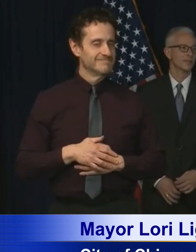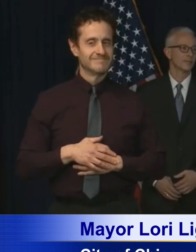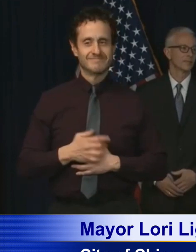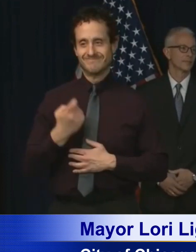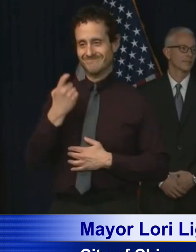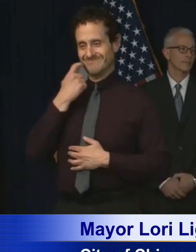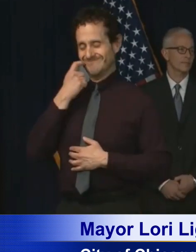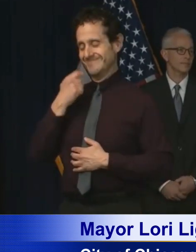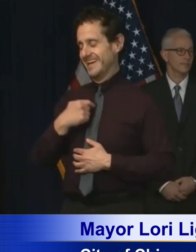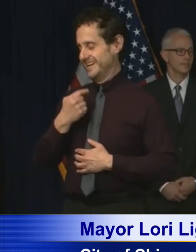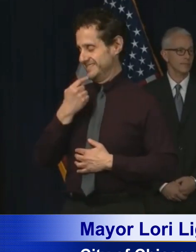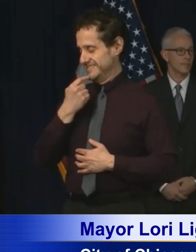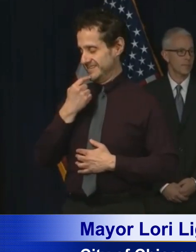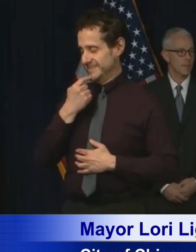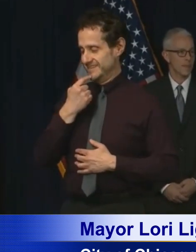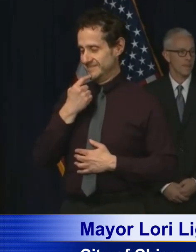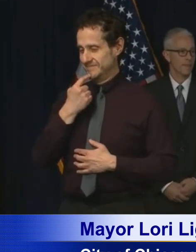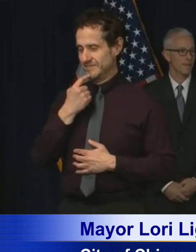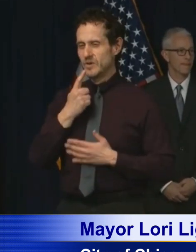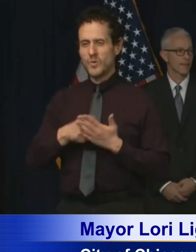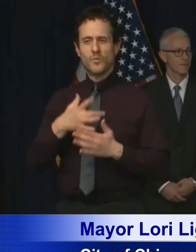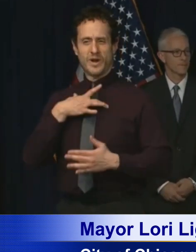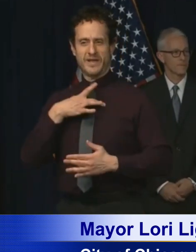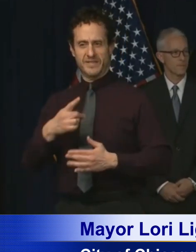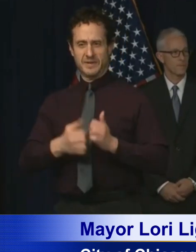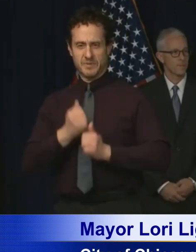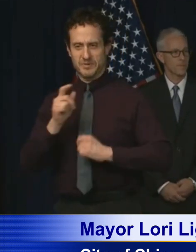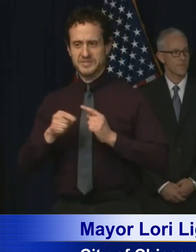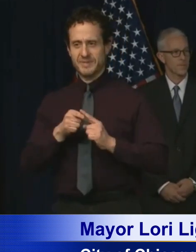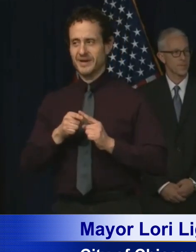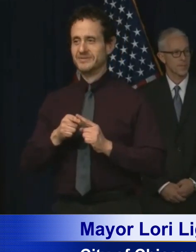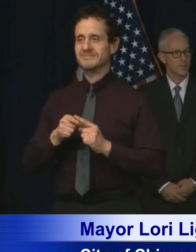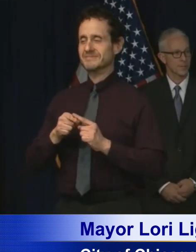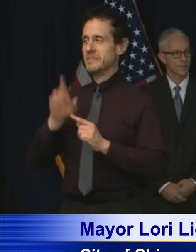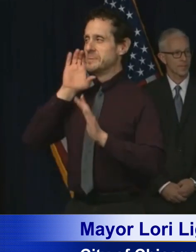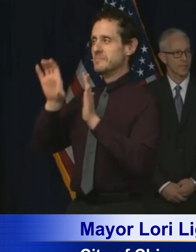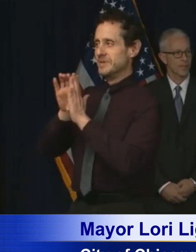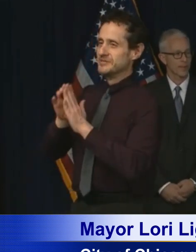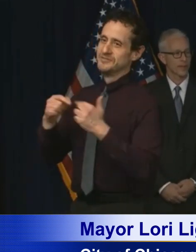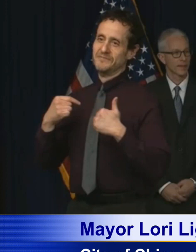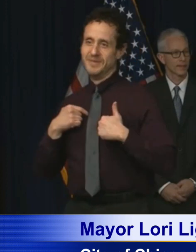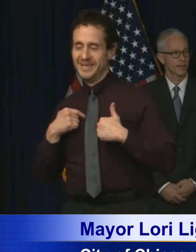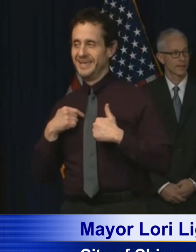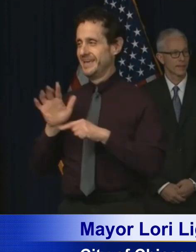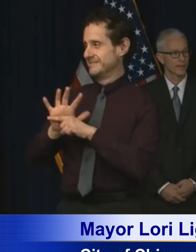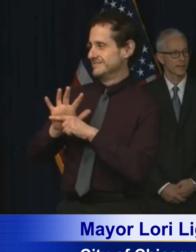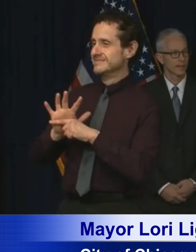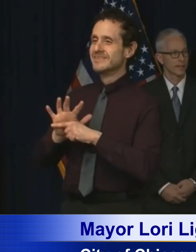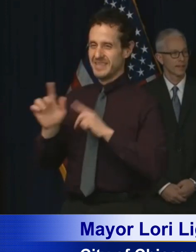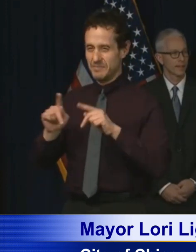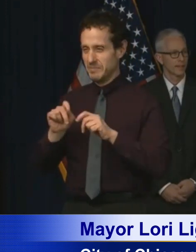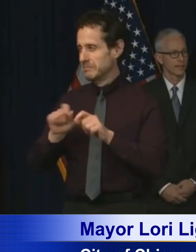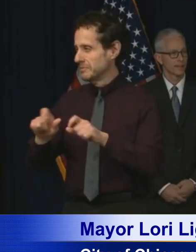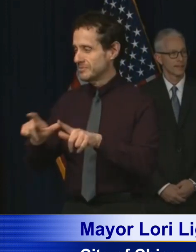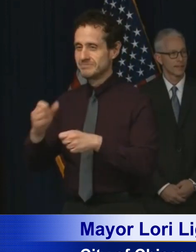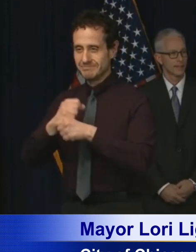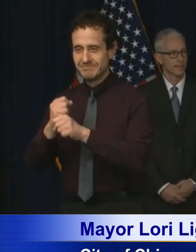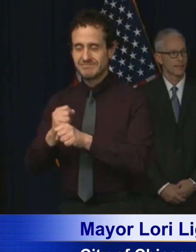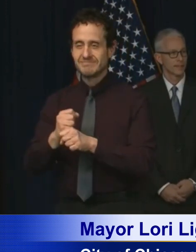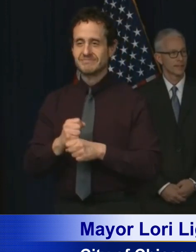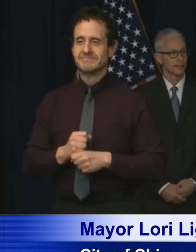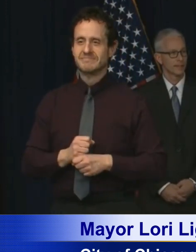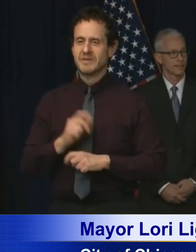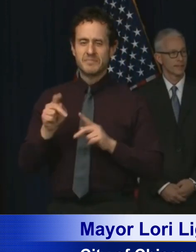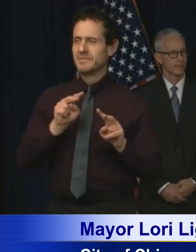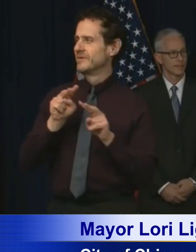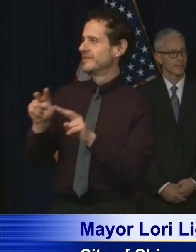other day, the thing that I like most about the memes and the videos that we put out is it